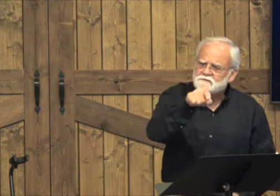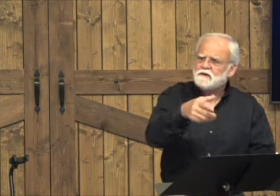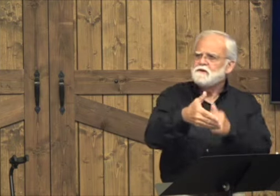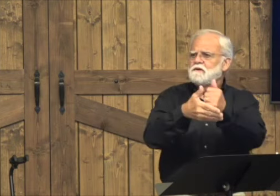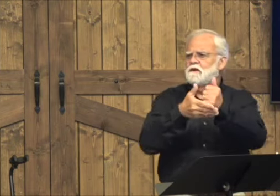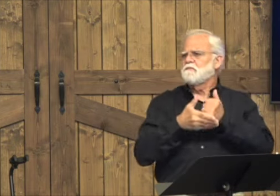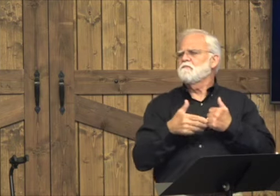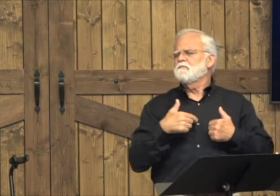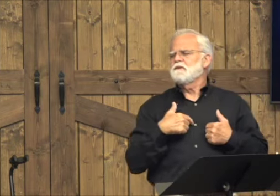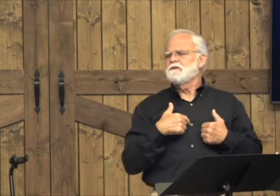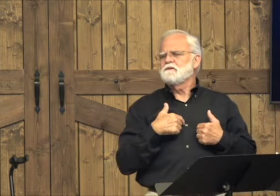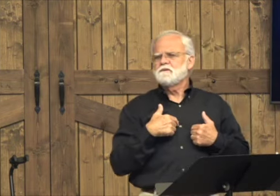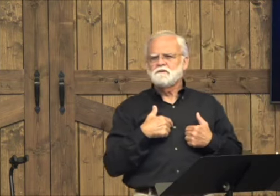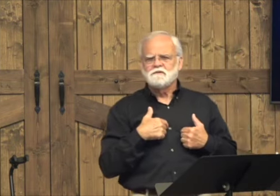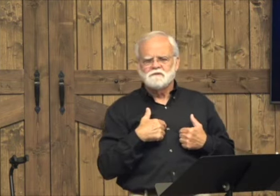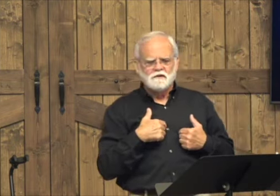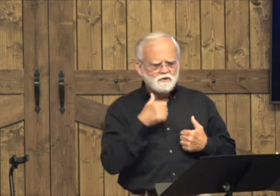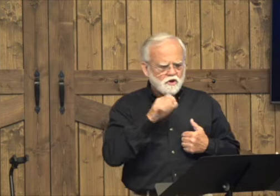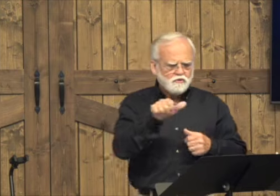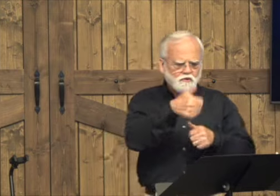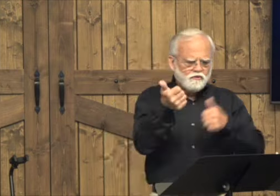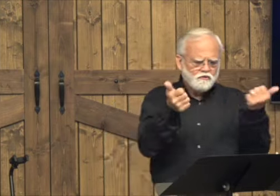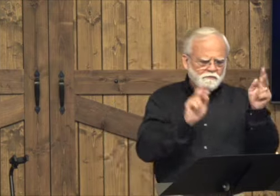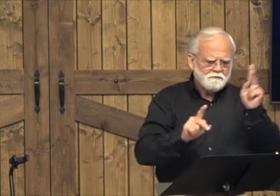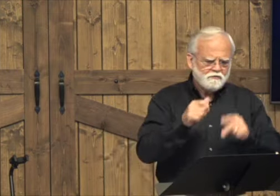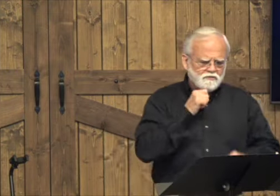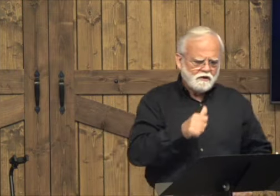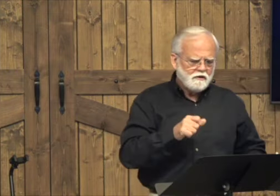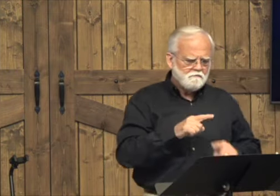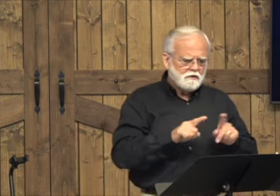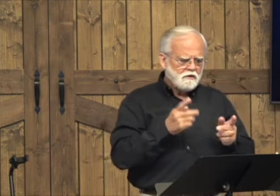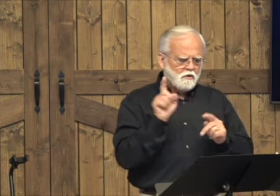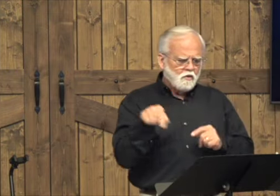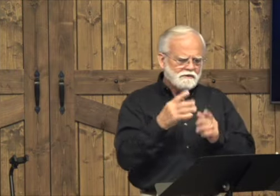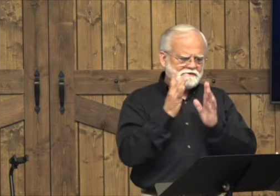She knew that she needed Him and not others.